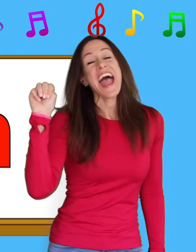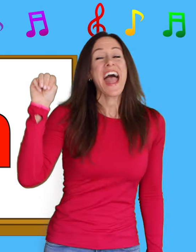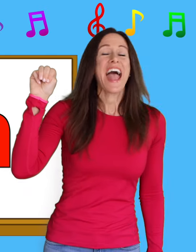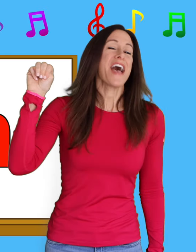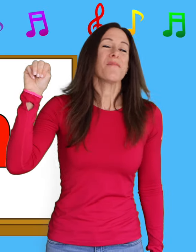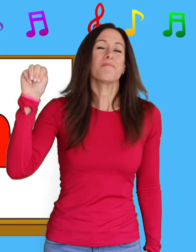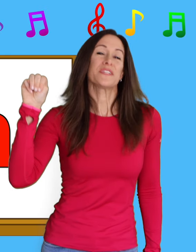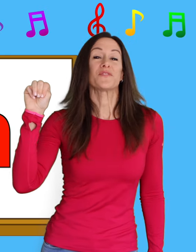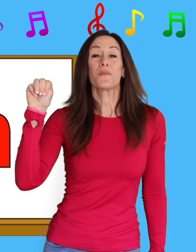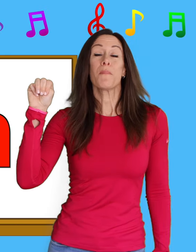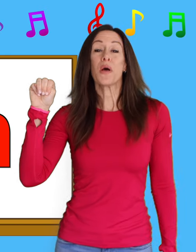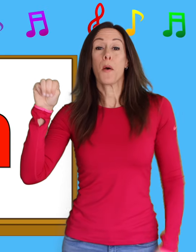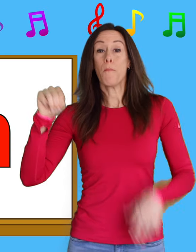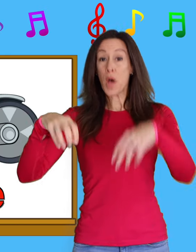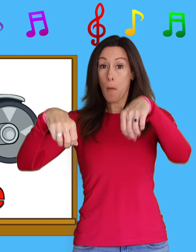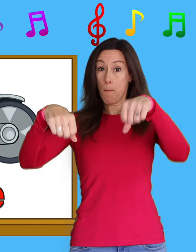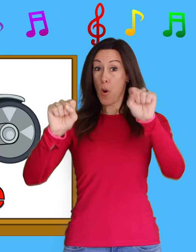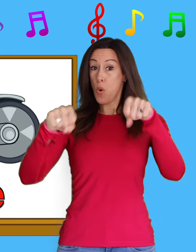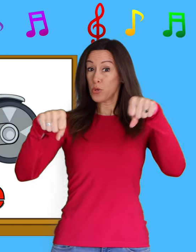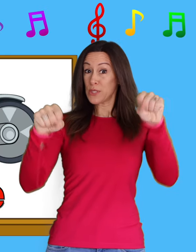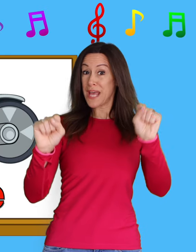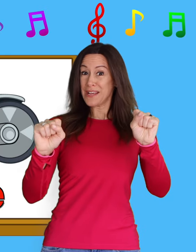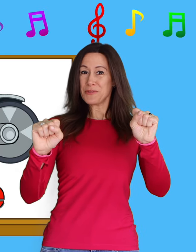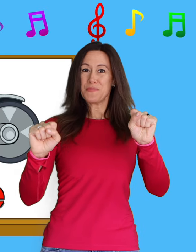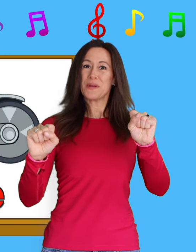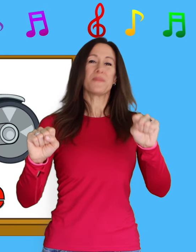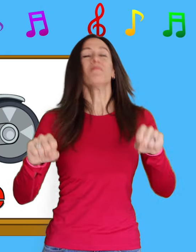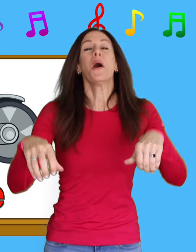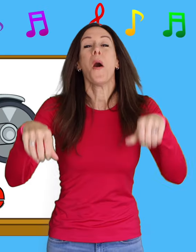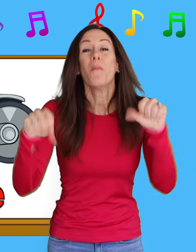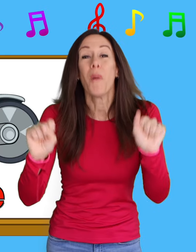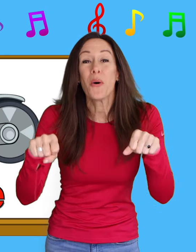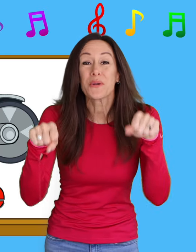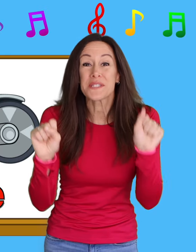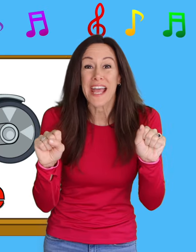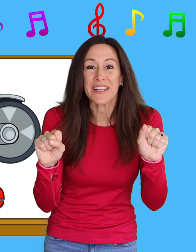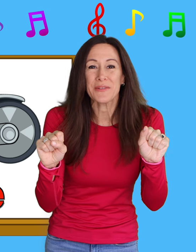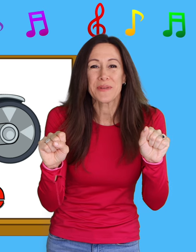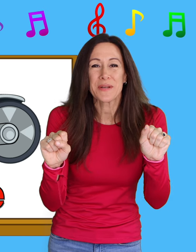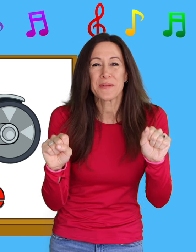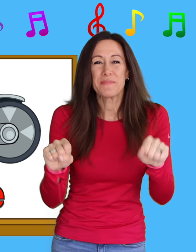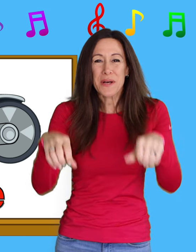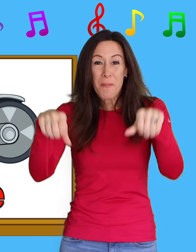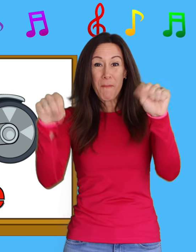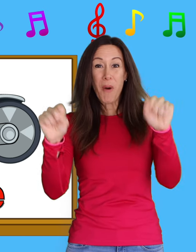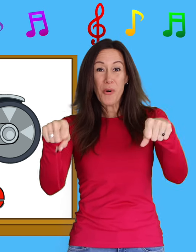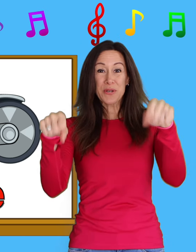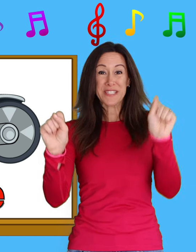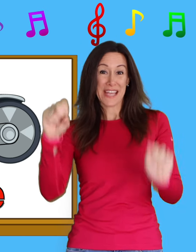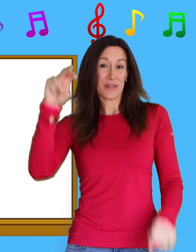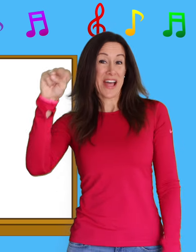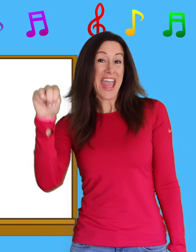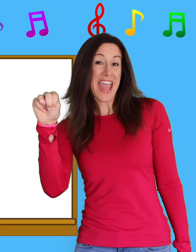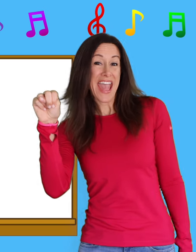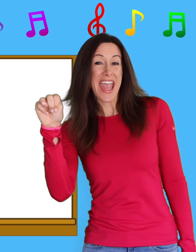is for m-m-motorcycle, m-m-motorcycle, m-m-motorcycle. N